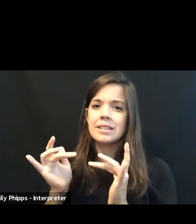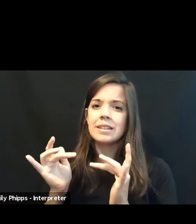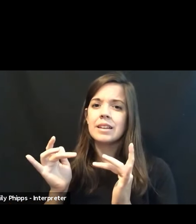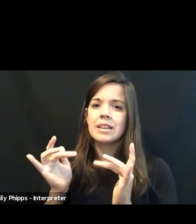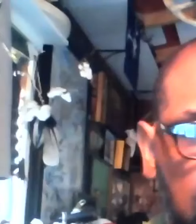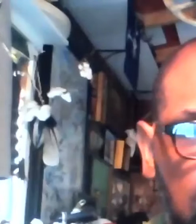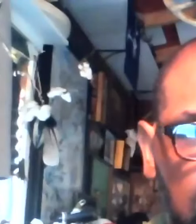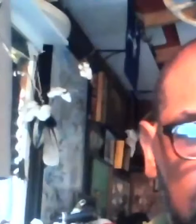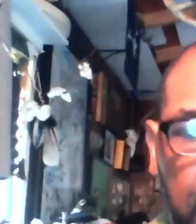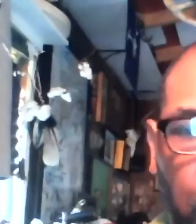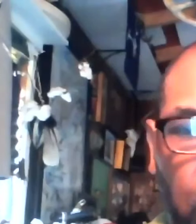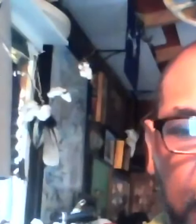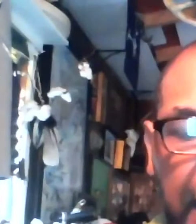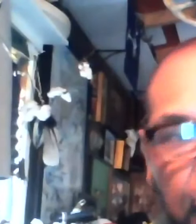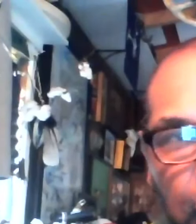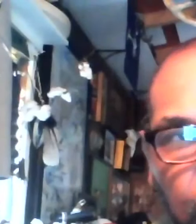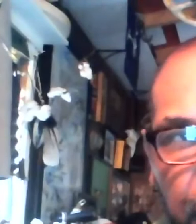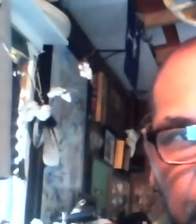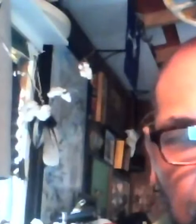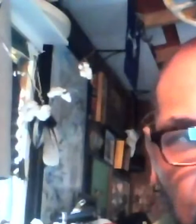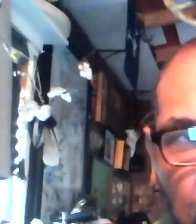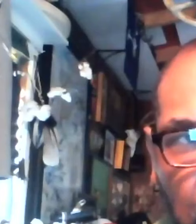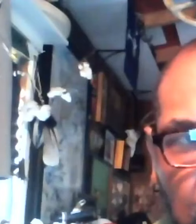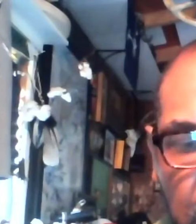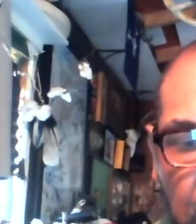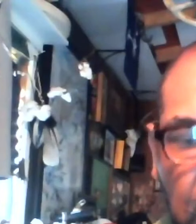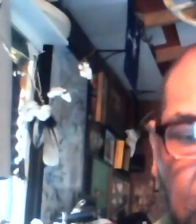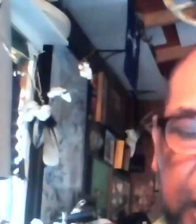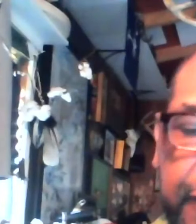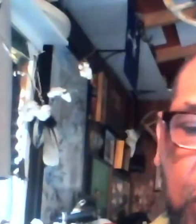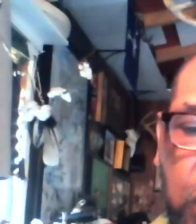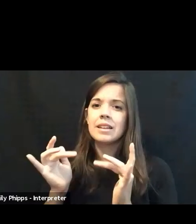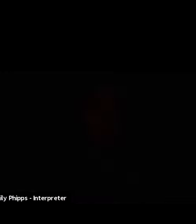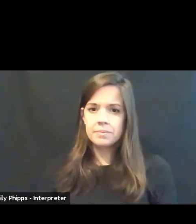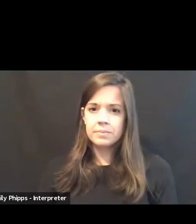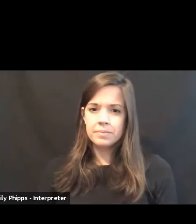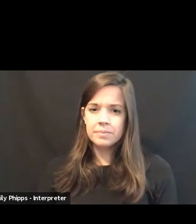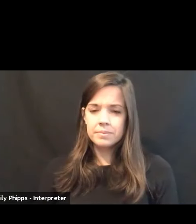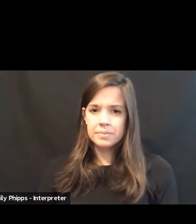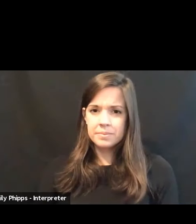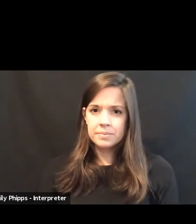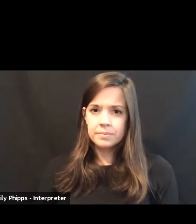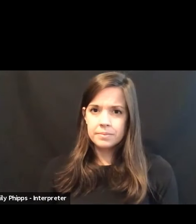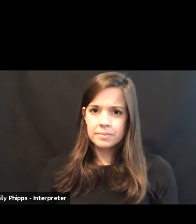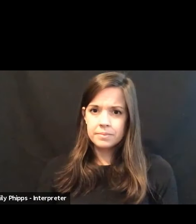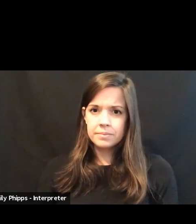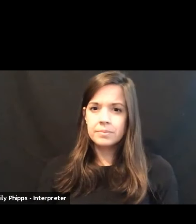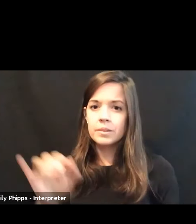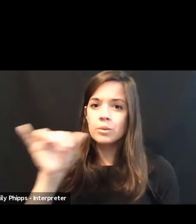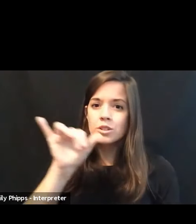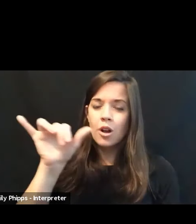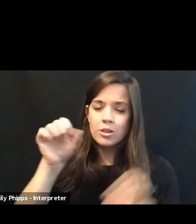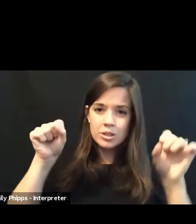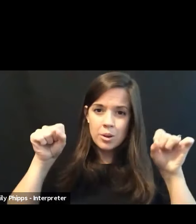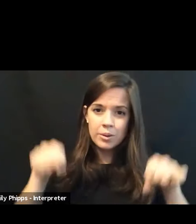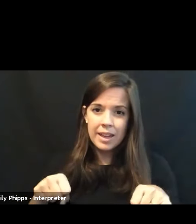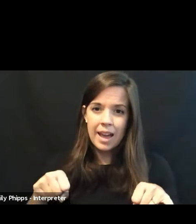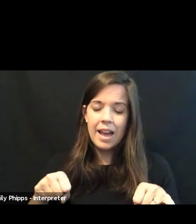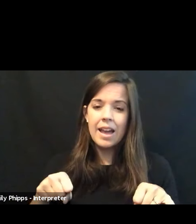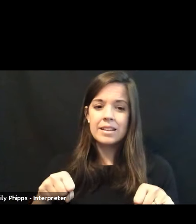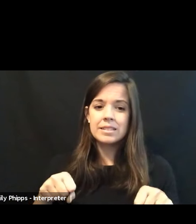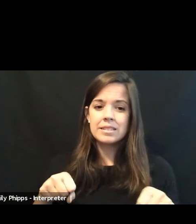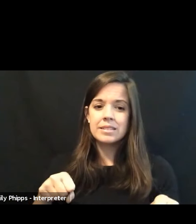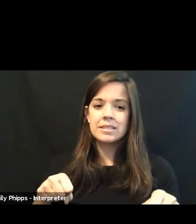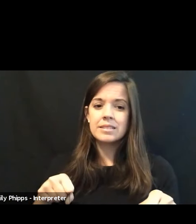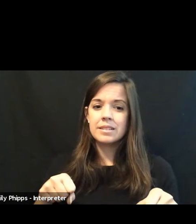are free or at low, very low cost now, which also can, can dovetail,